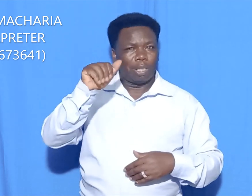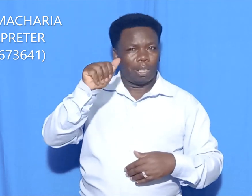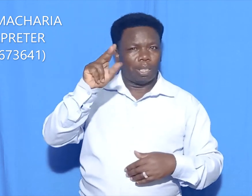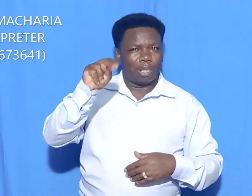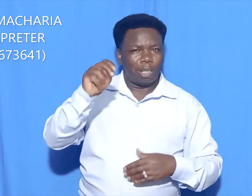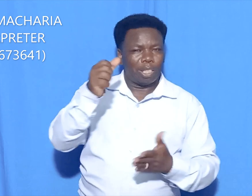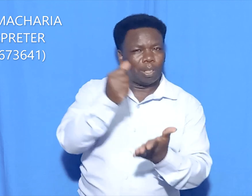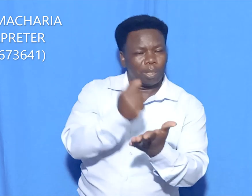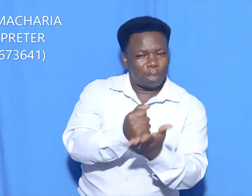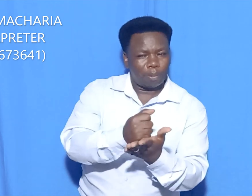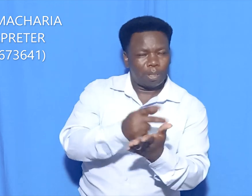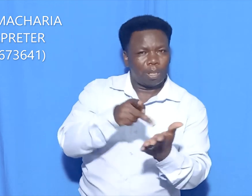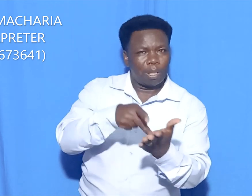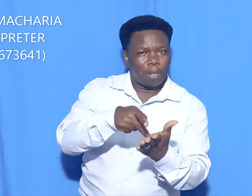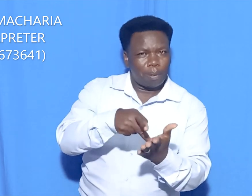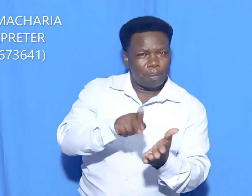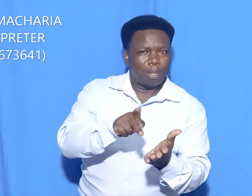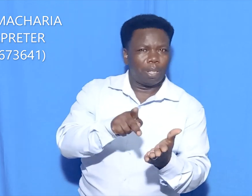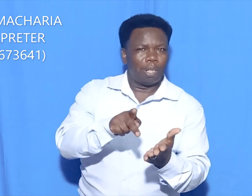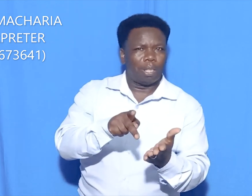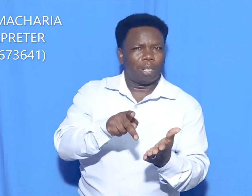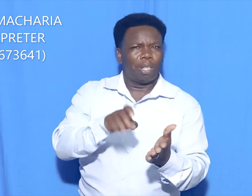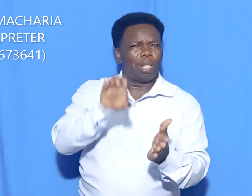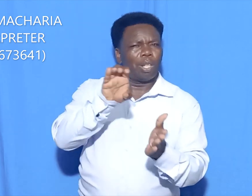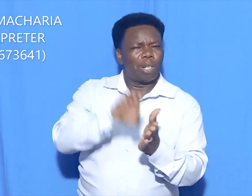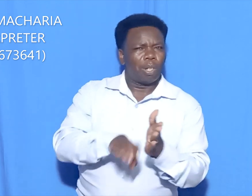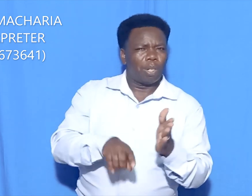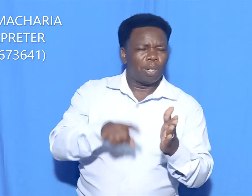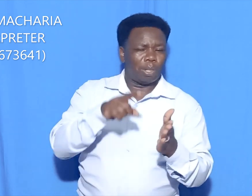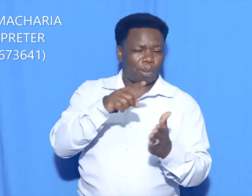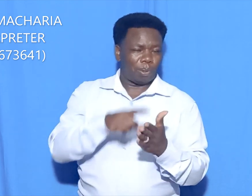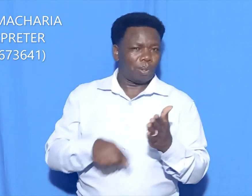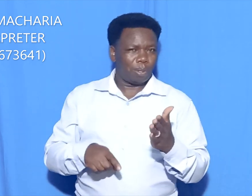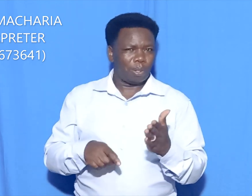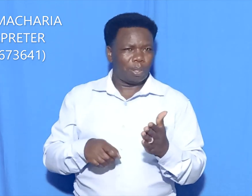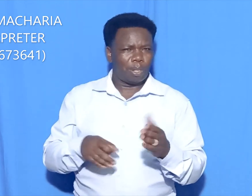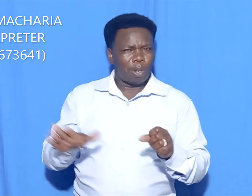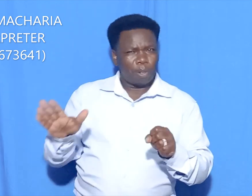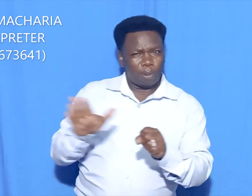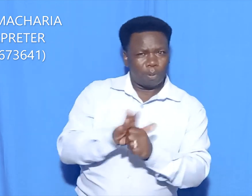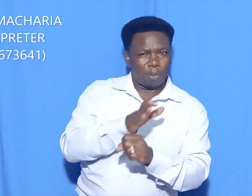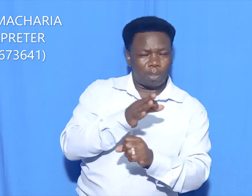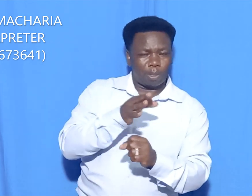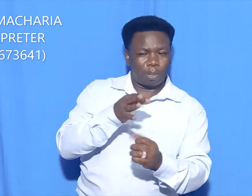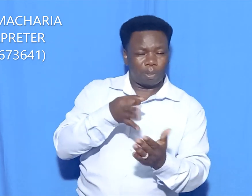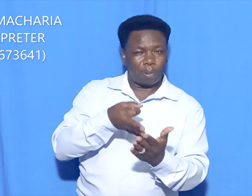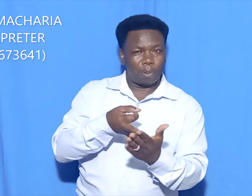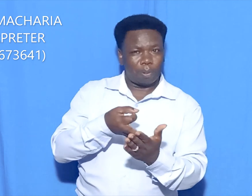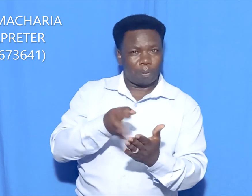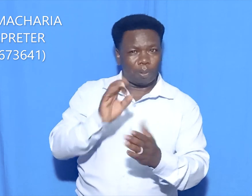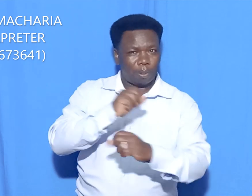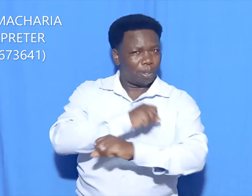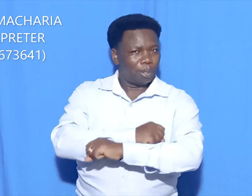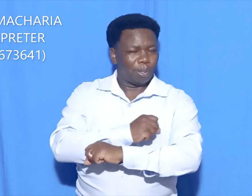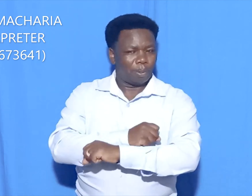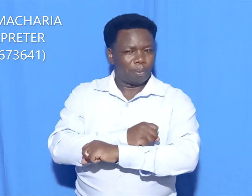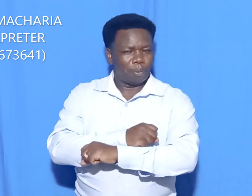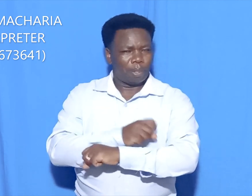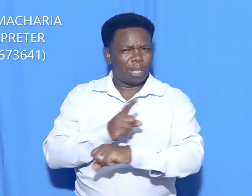The course informed is payment of fees. tuition fees. The course informed is pay three weeks of an